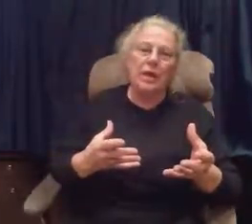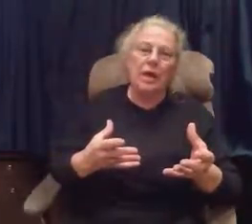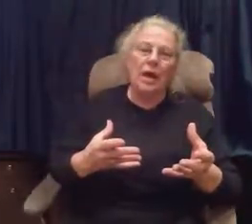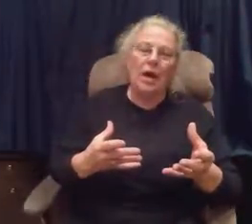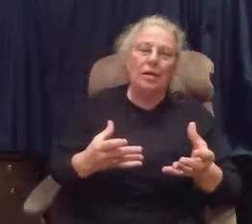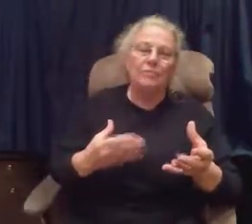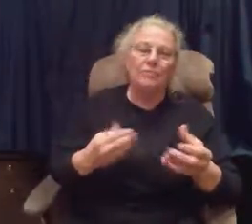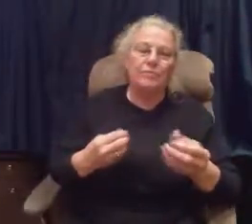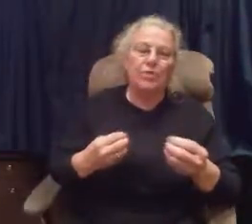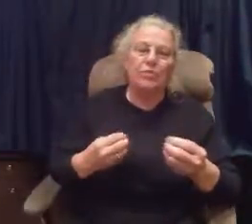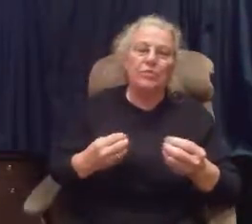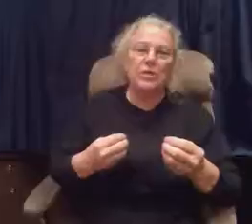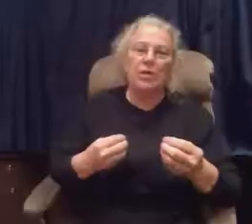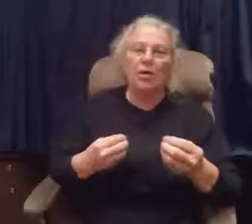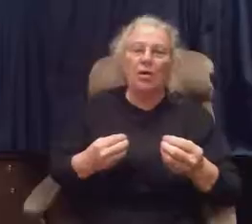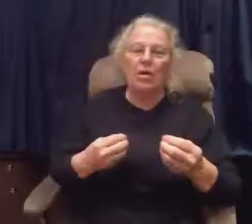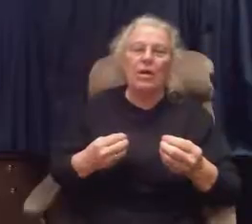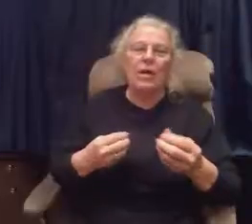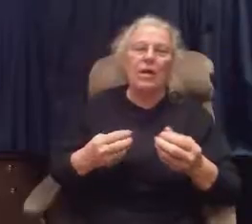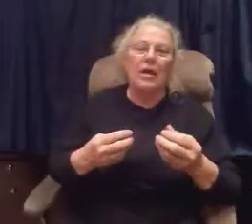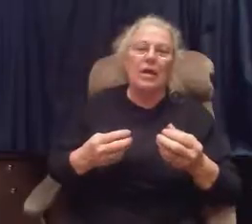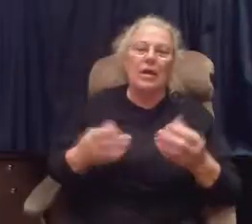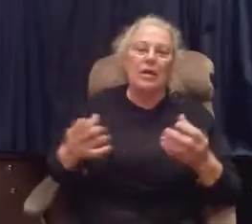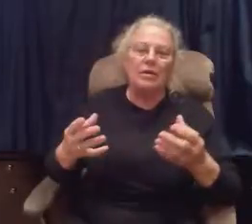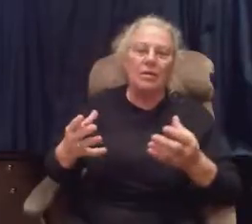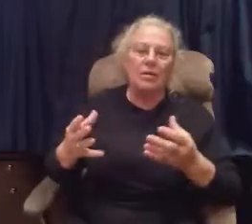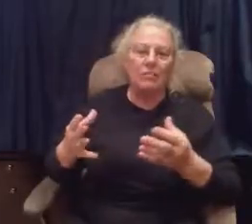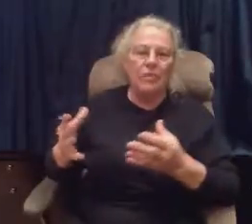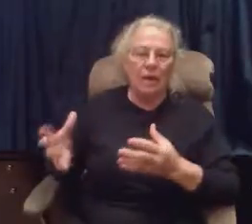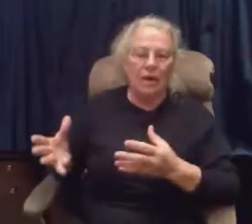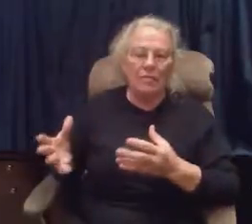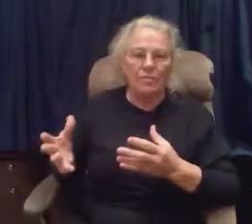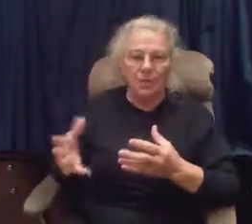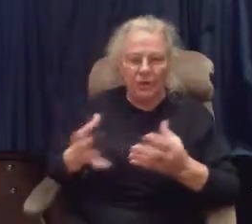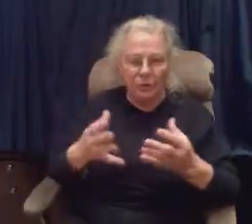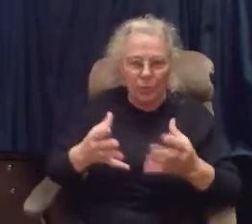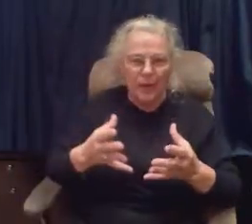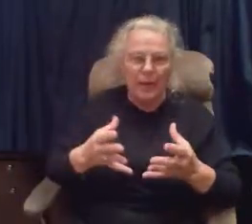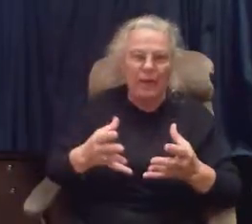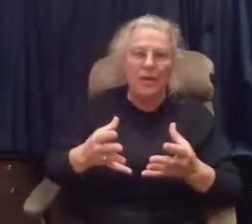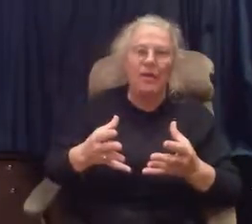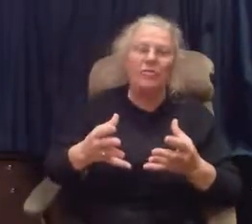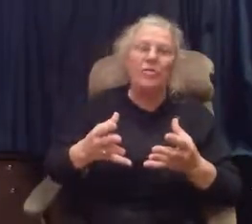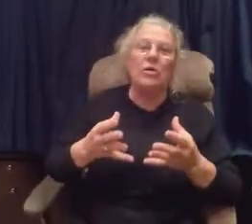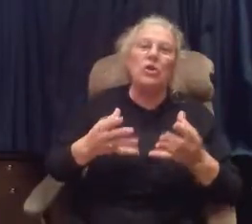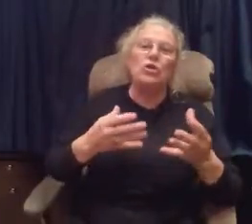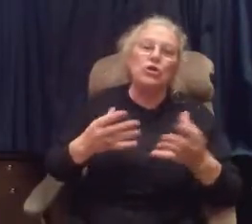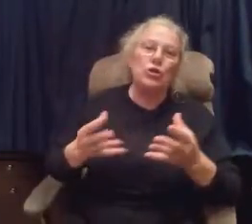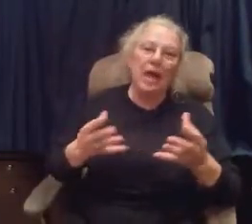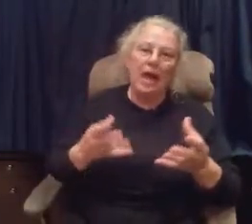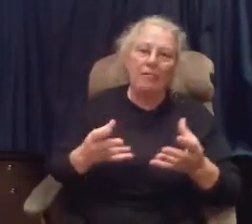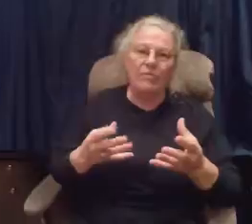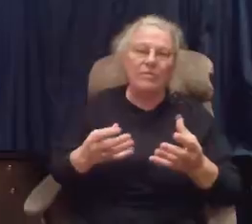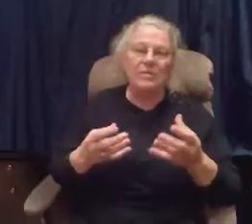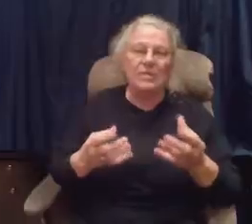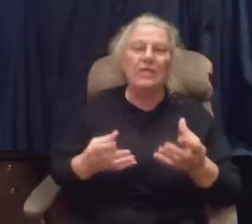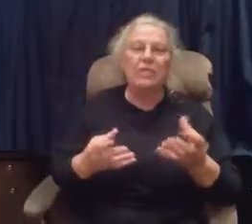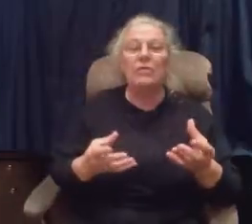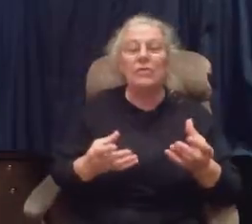those that are in intermediate level should have several of